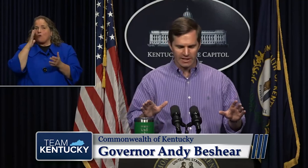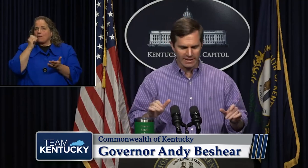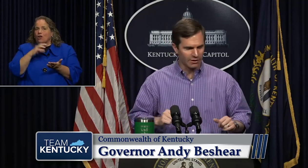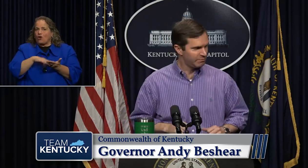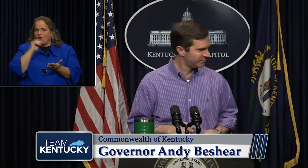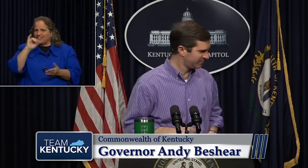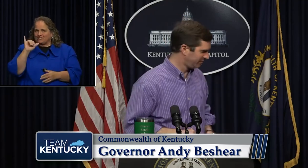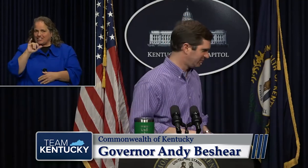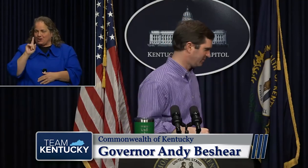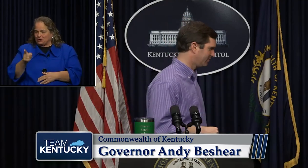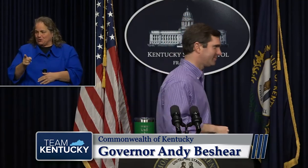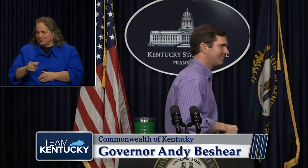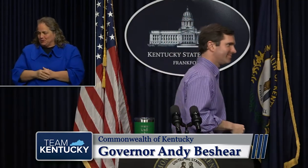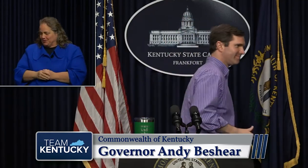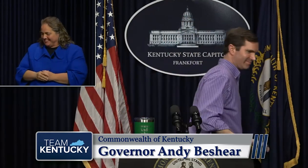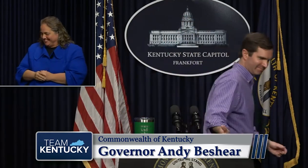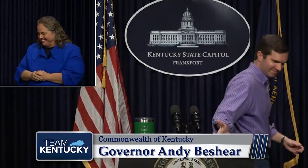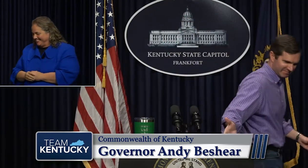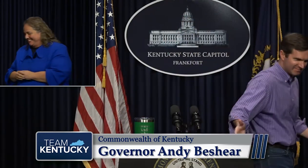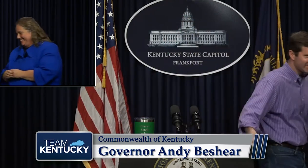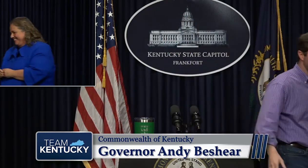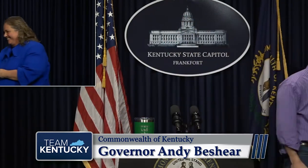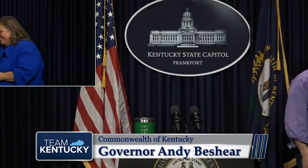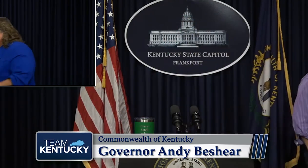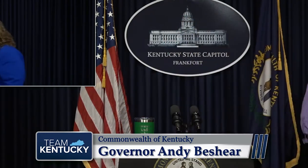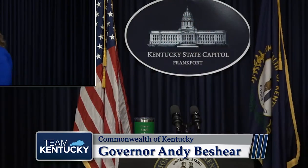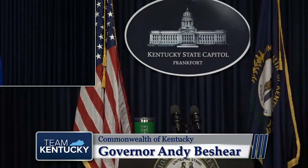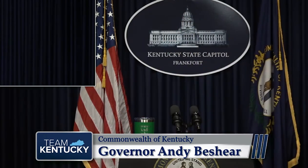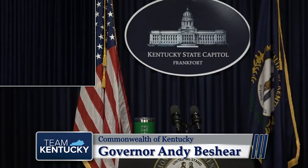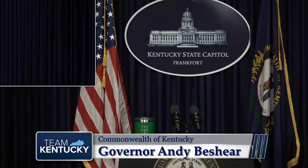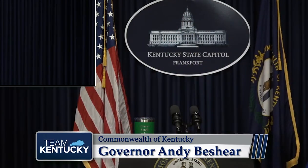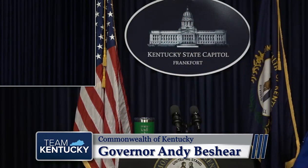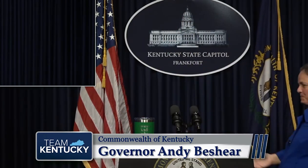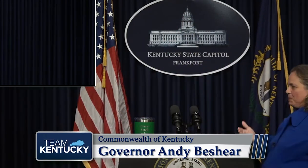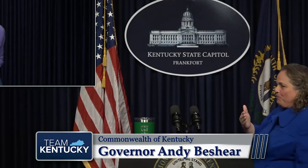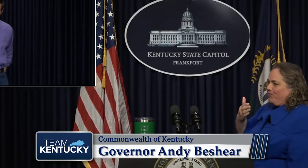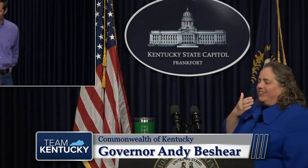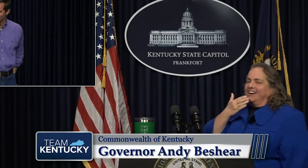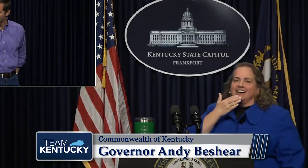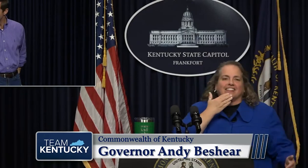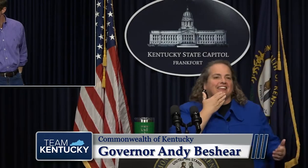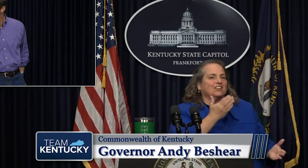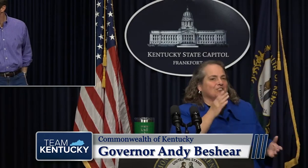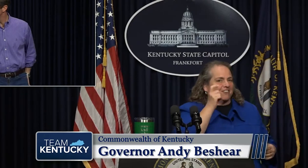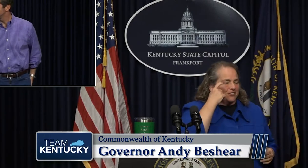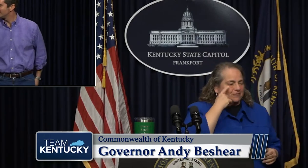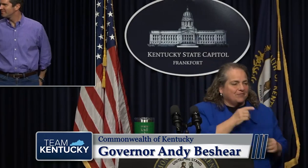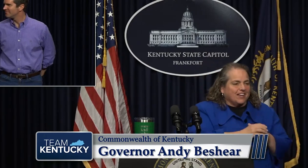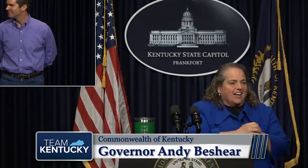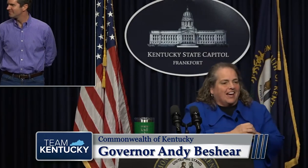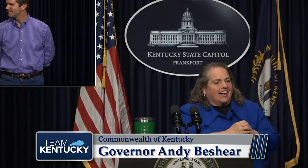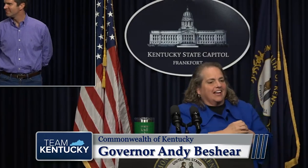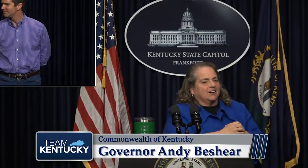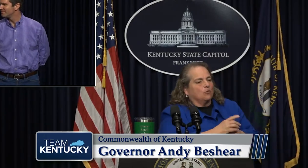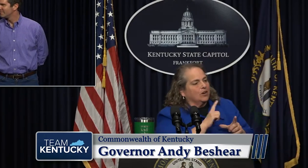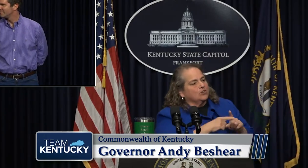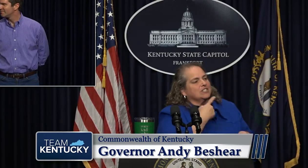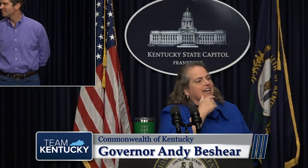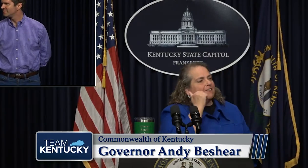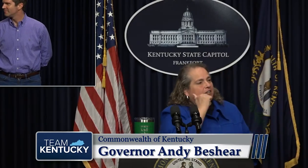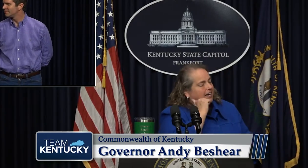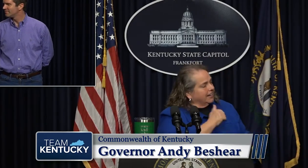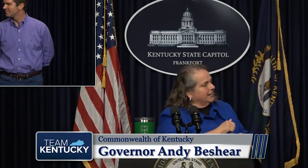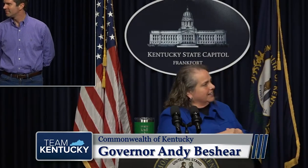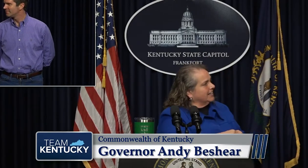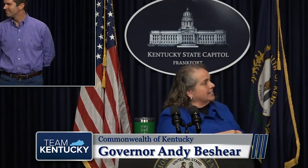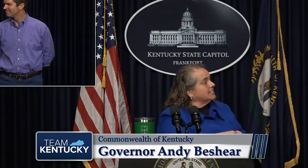This year, during Governor Andy Beshear's coronavirus briefings, some of the other people working in his administration have become familiar faces